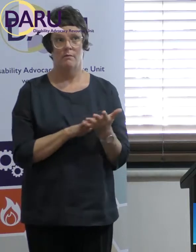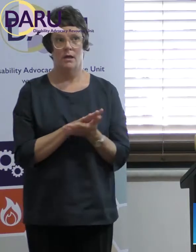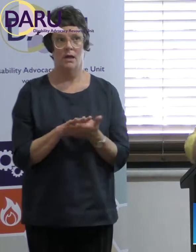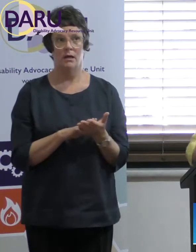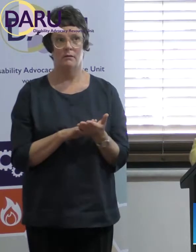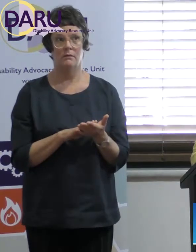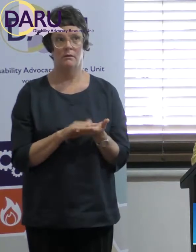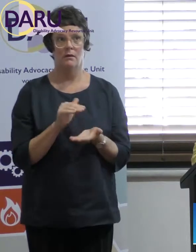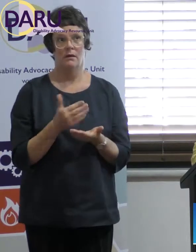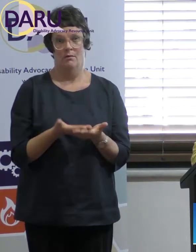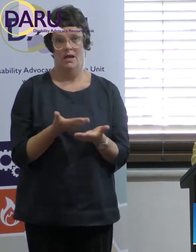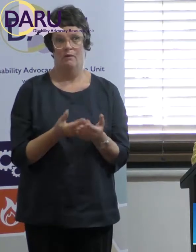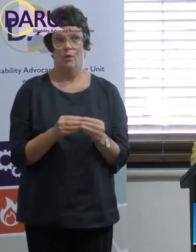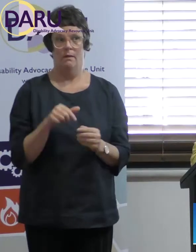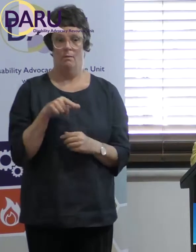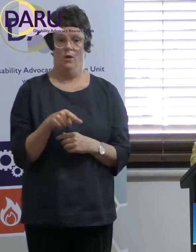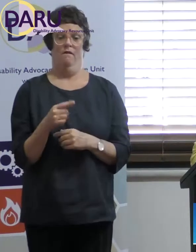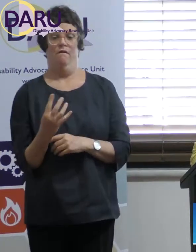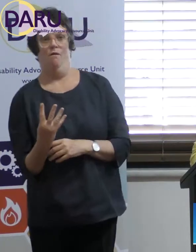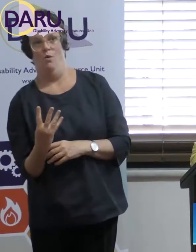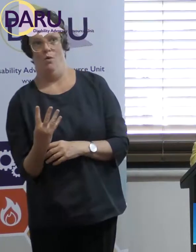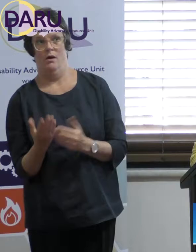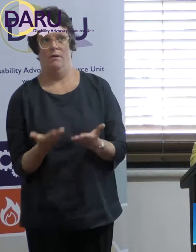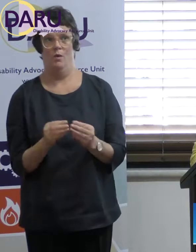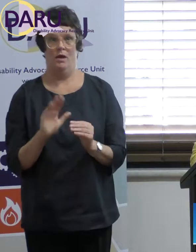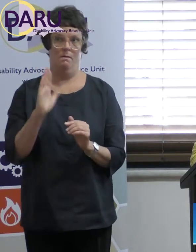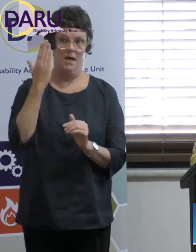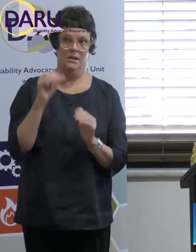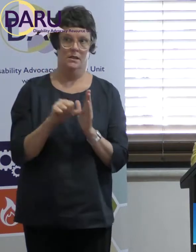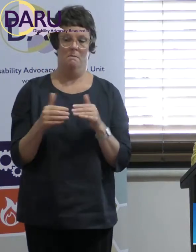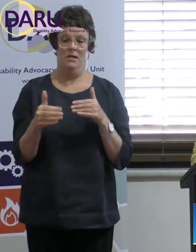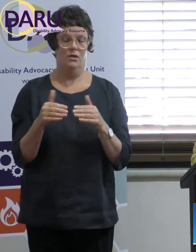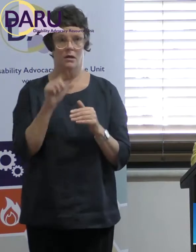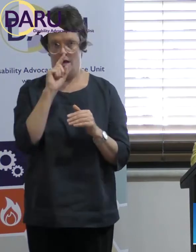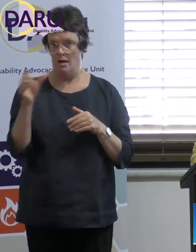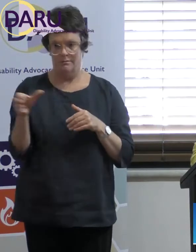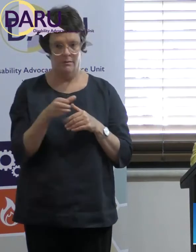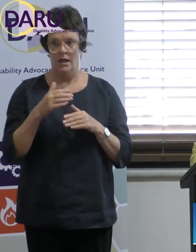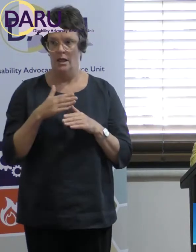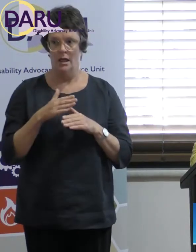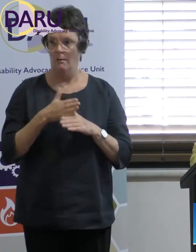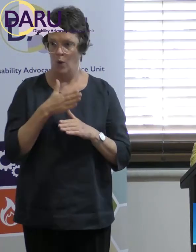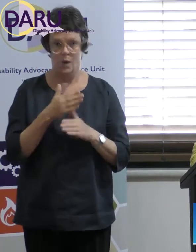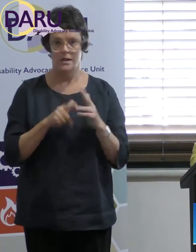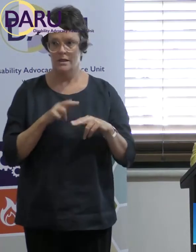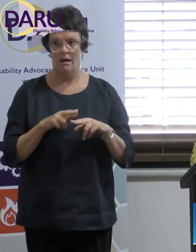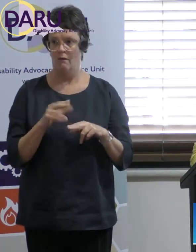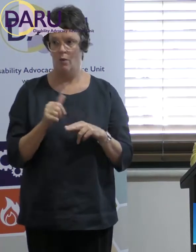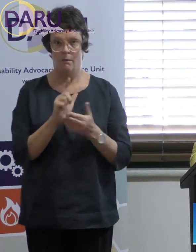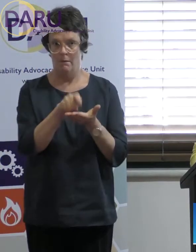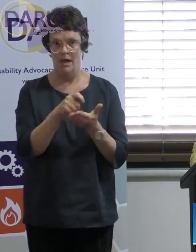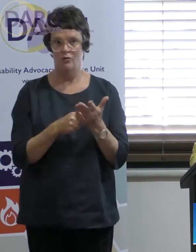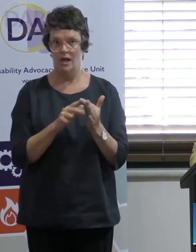of what they've had in their budget. And they can't employ the staff or pay their rent. So,